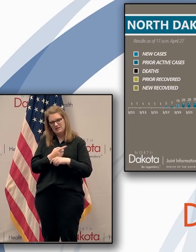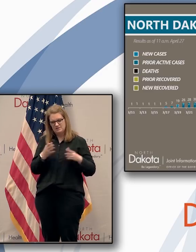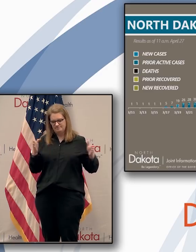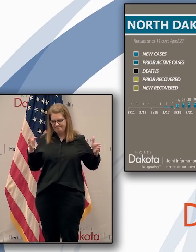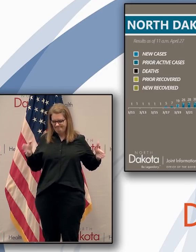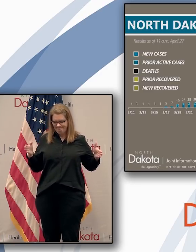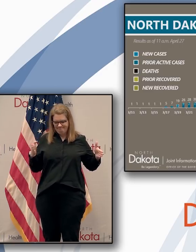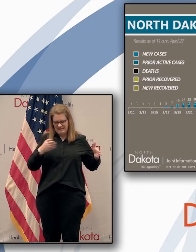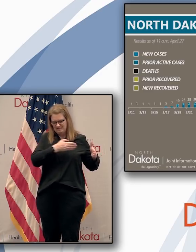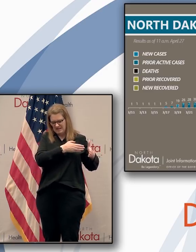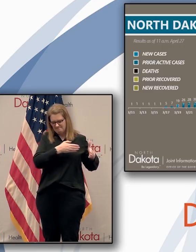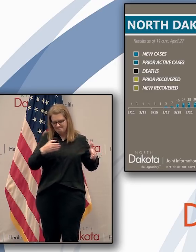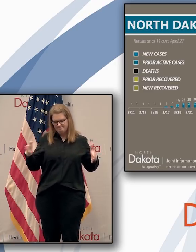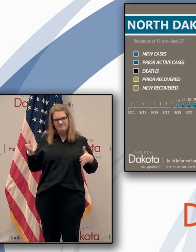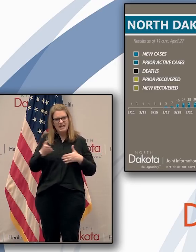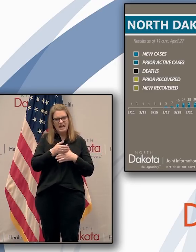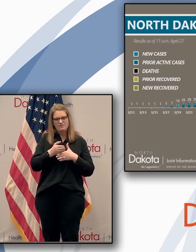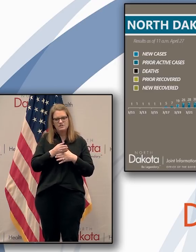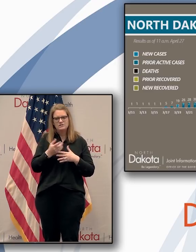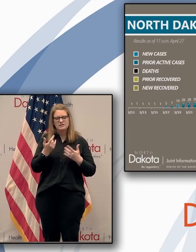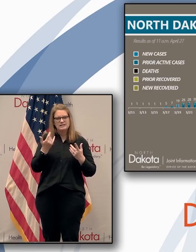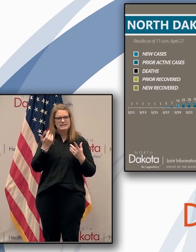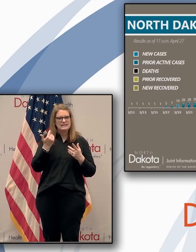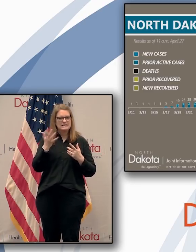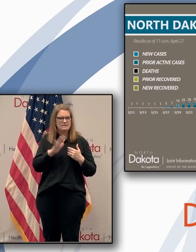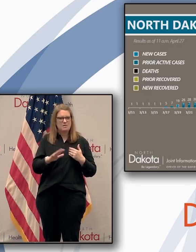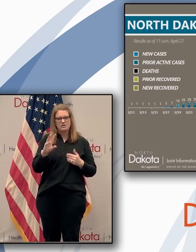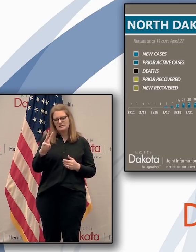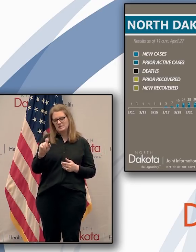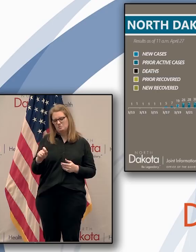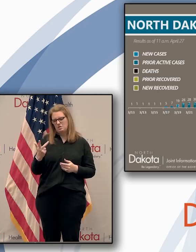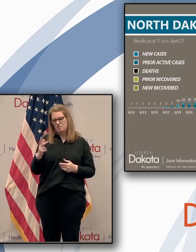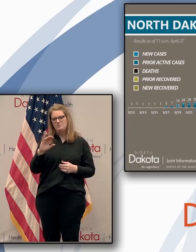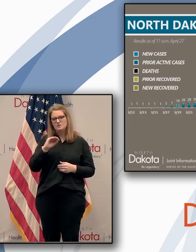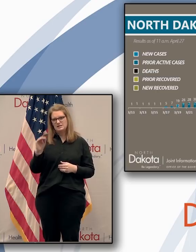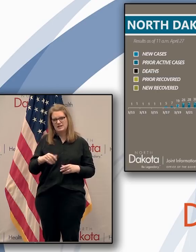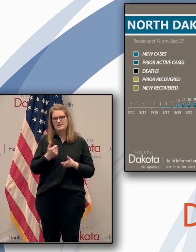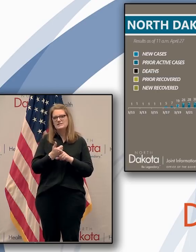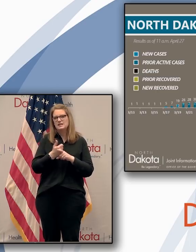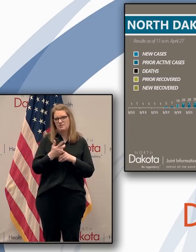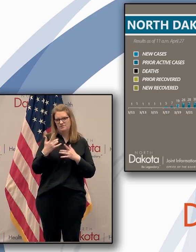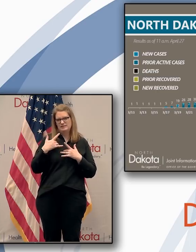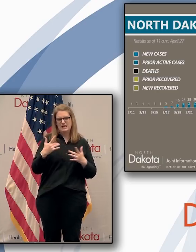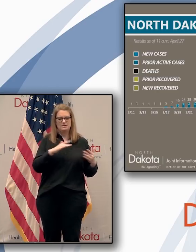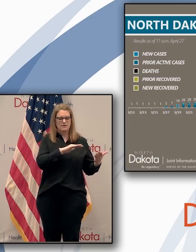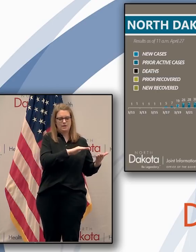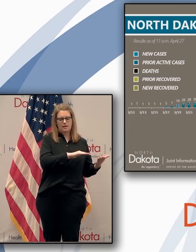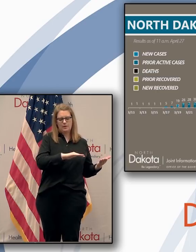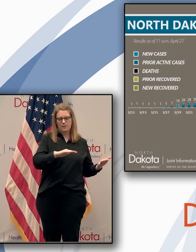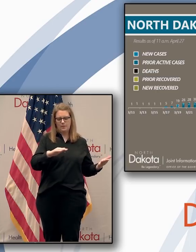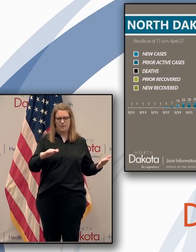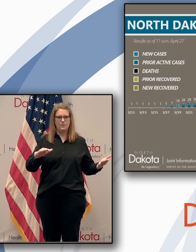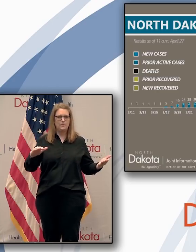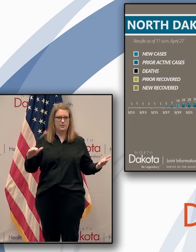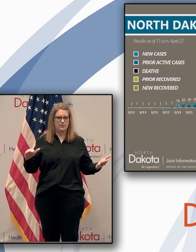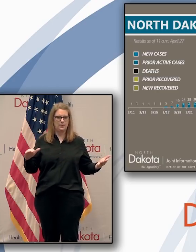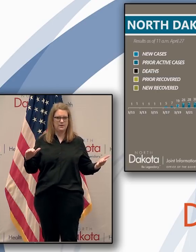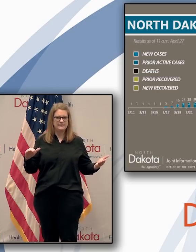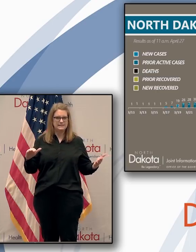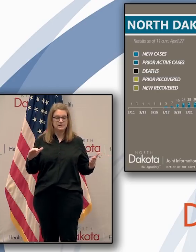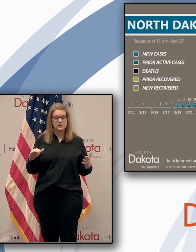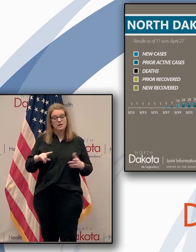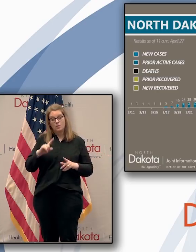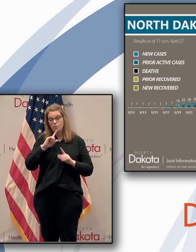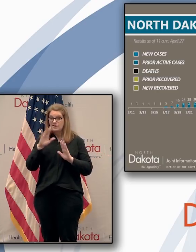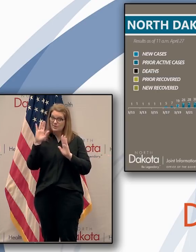but it has remained relatively flat, hovering about 6.3% for the last 14 days, which is great that that